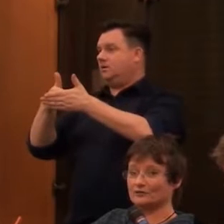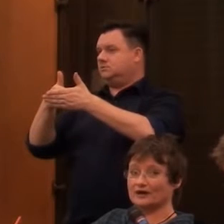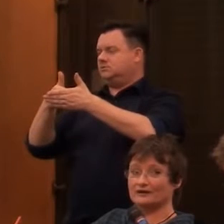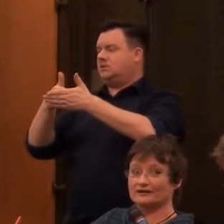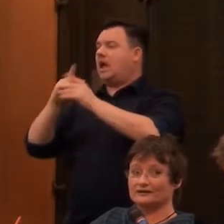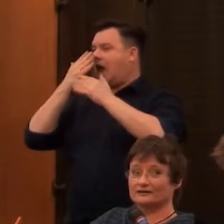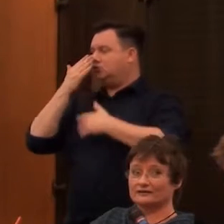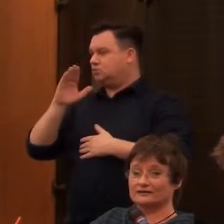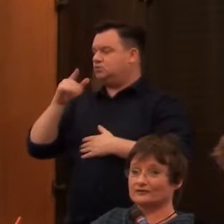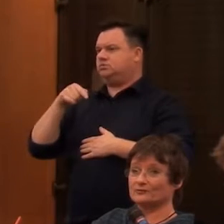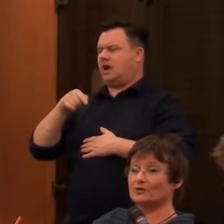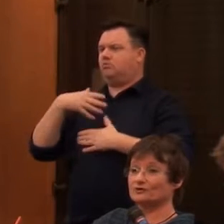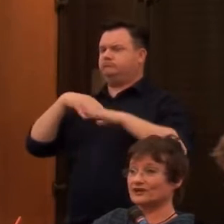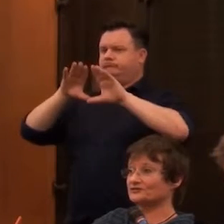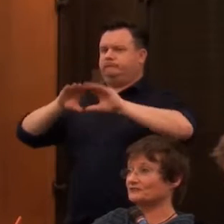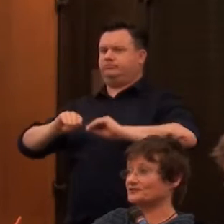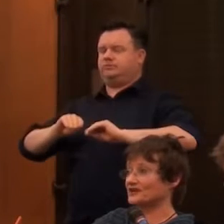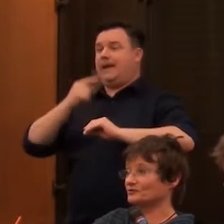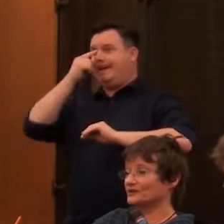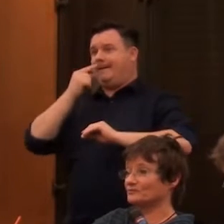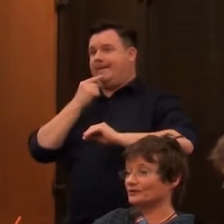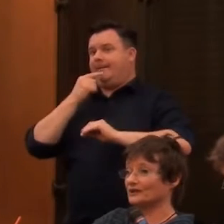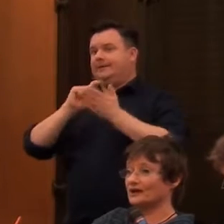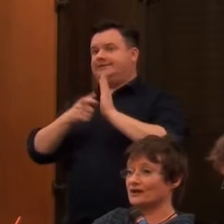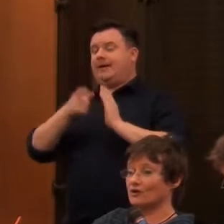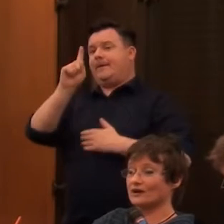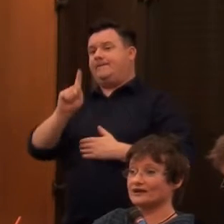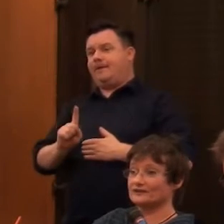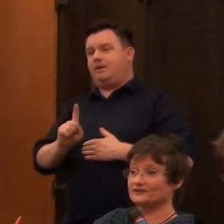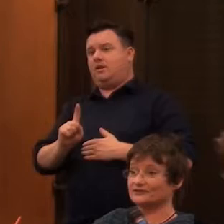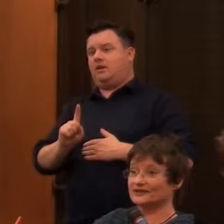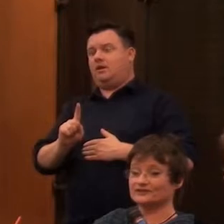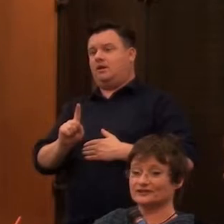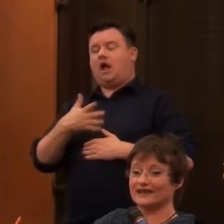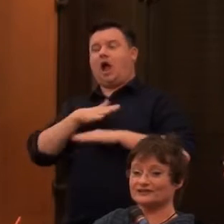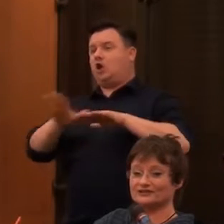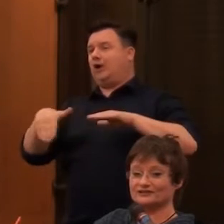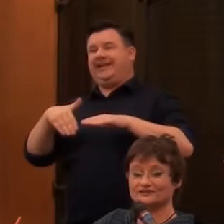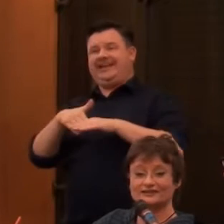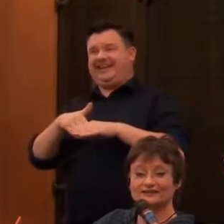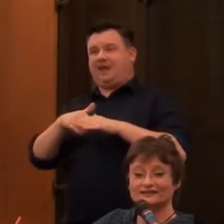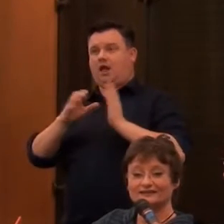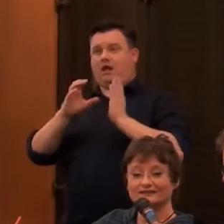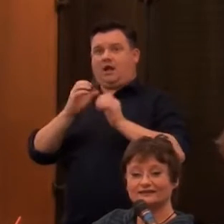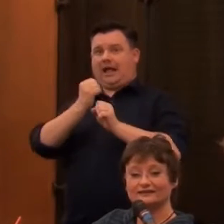the portraits of disabled people are not in today's collections.